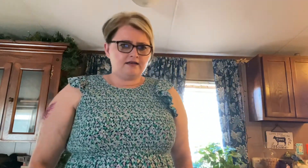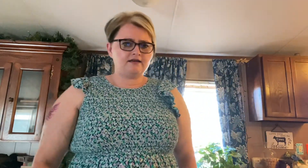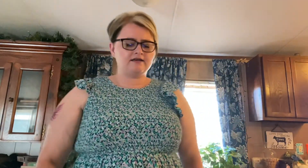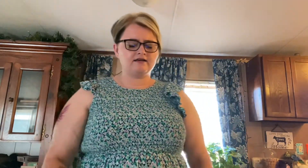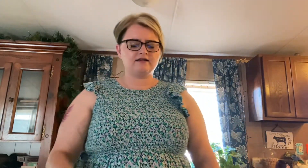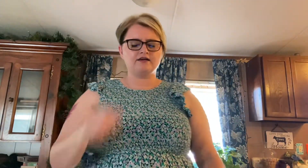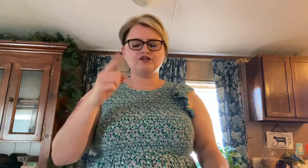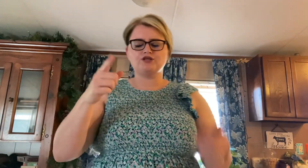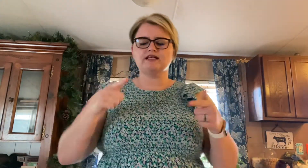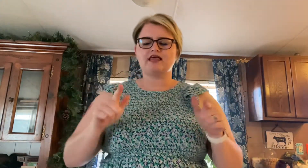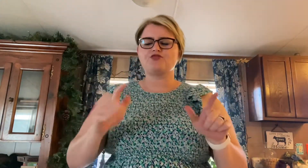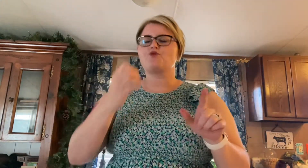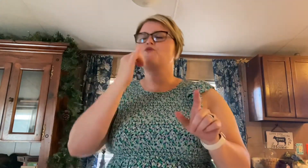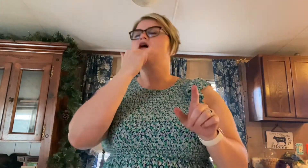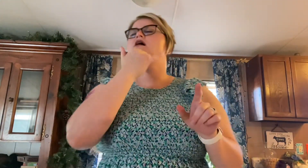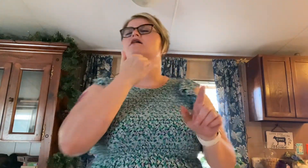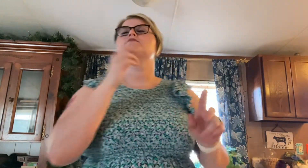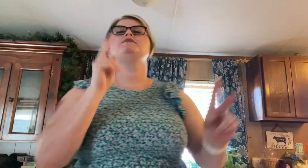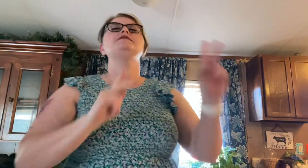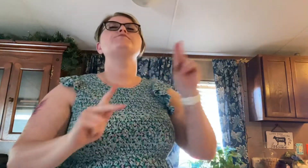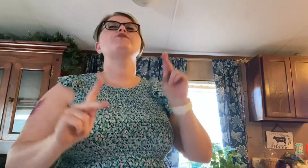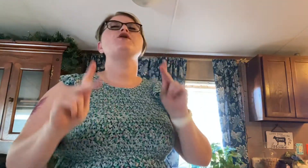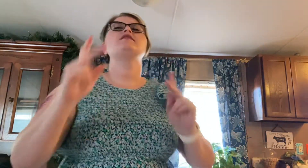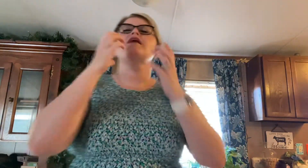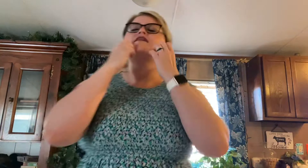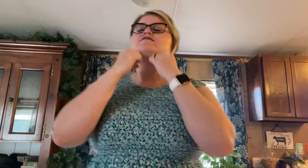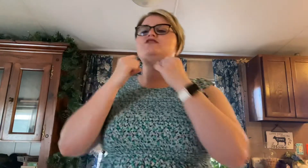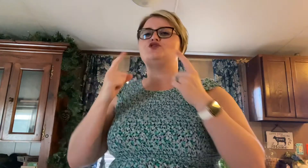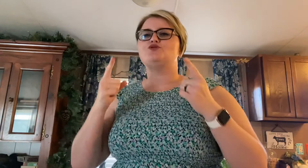You let the wrong people love you